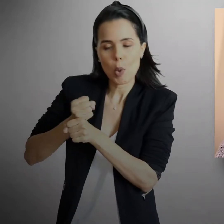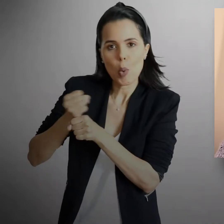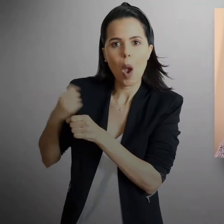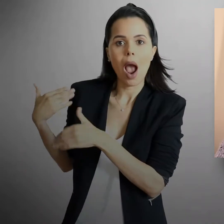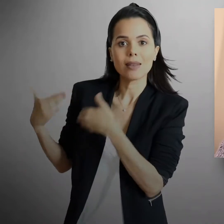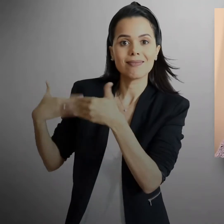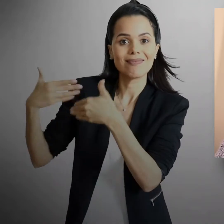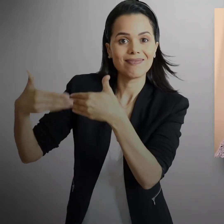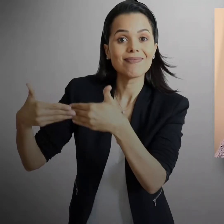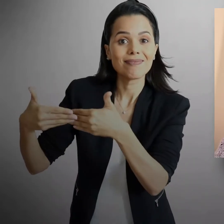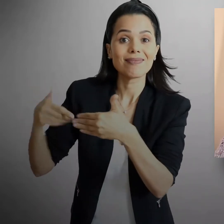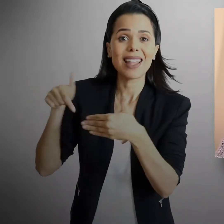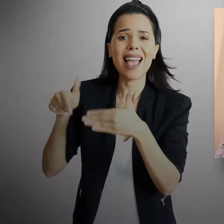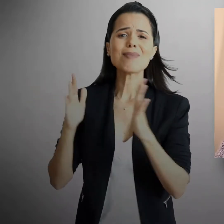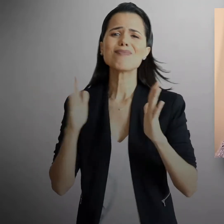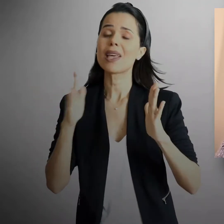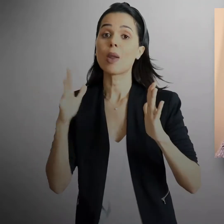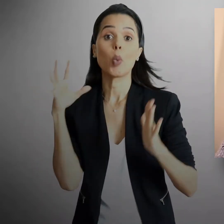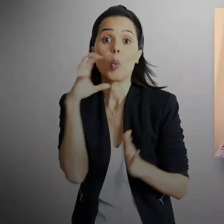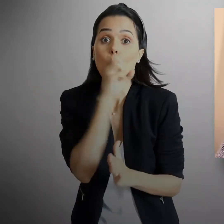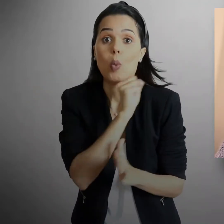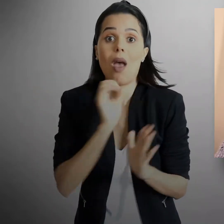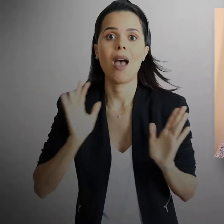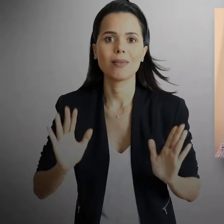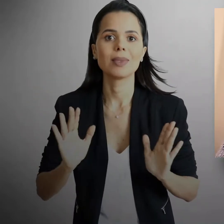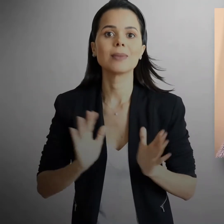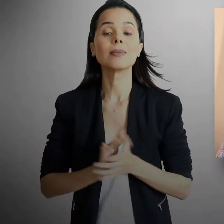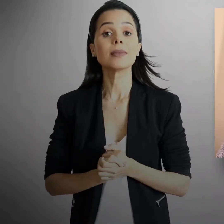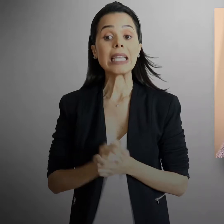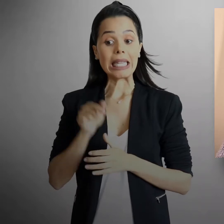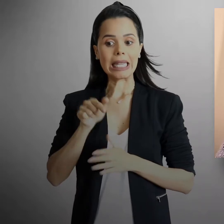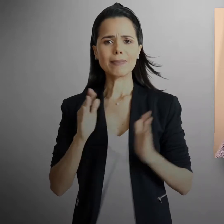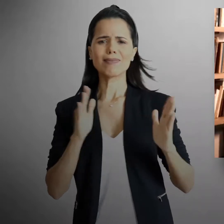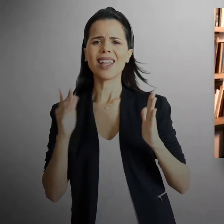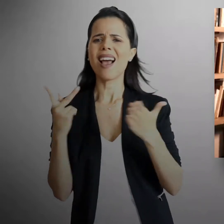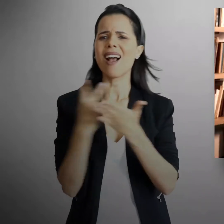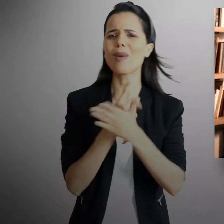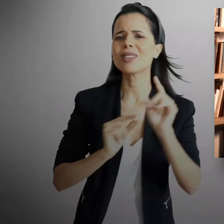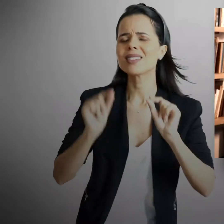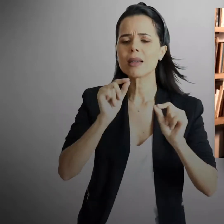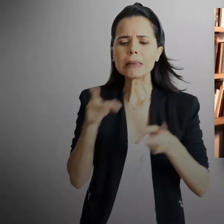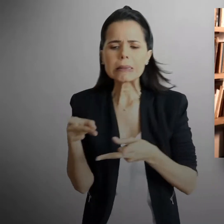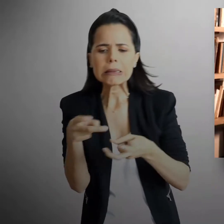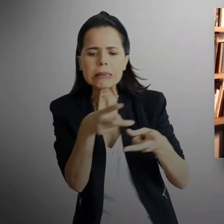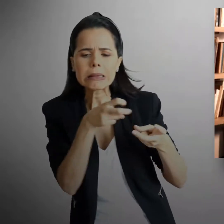within the last roughly 100,000 years, which is a flick of an eye. That's when you get the